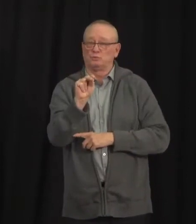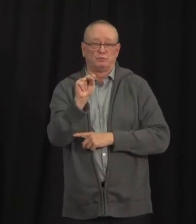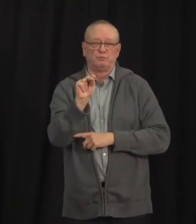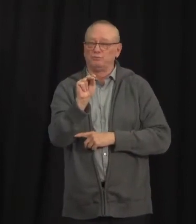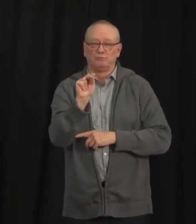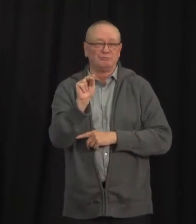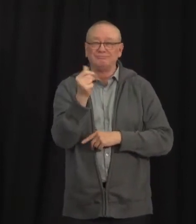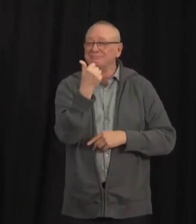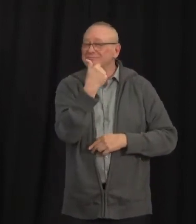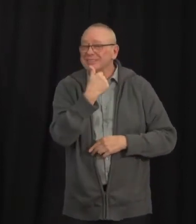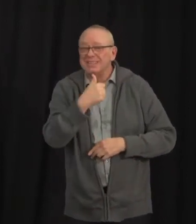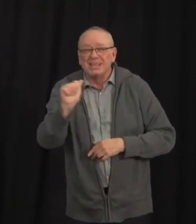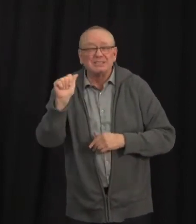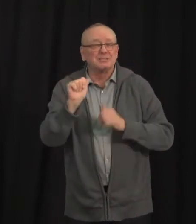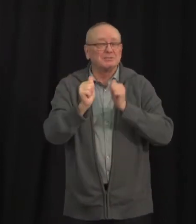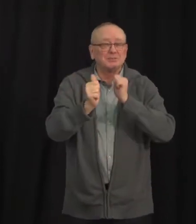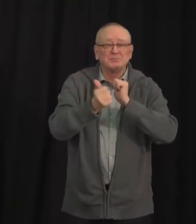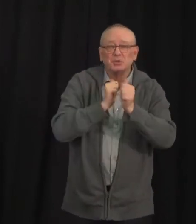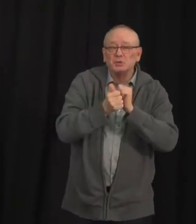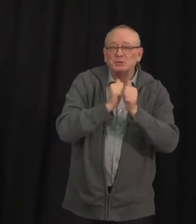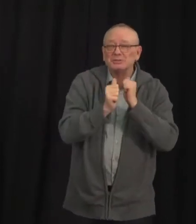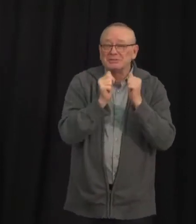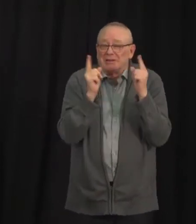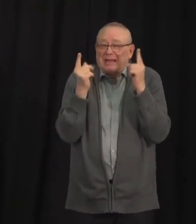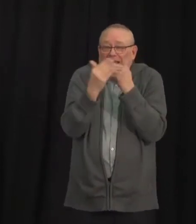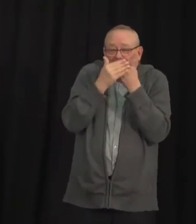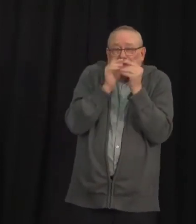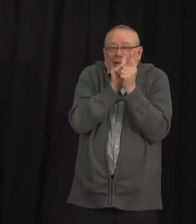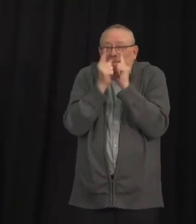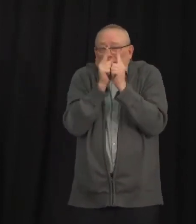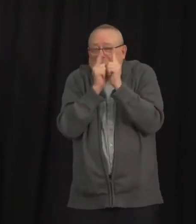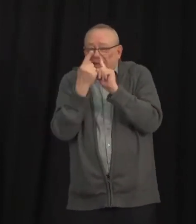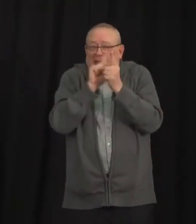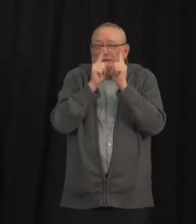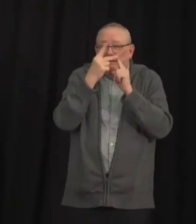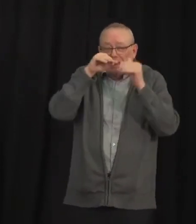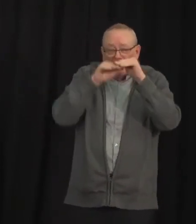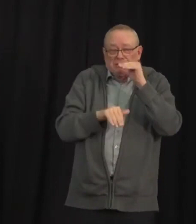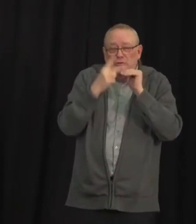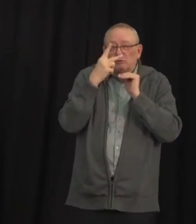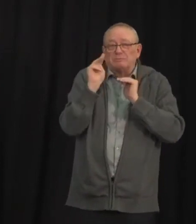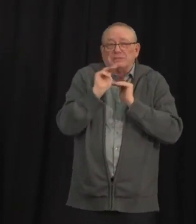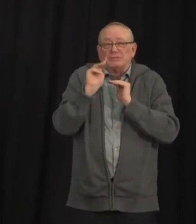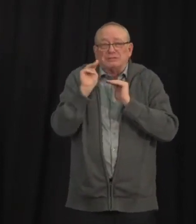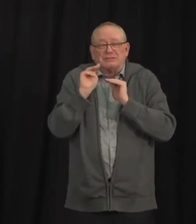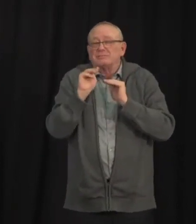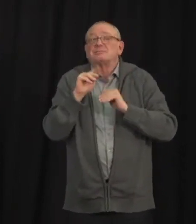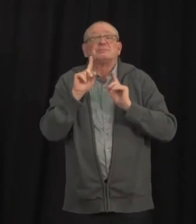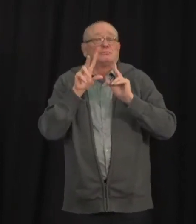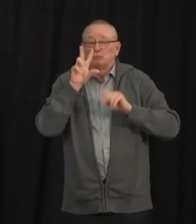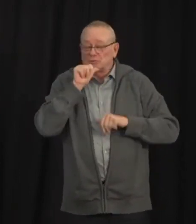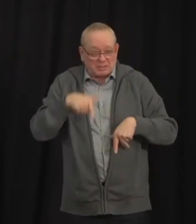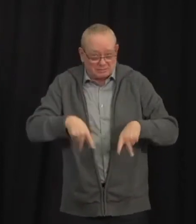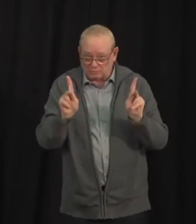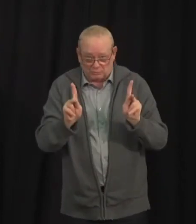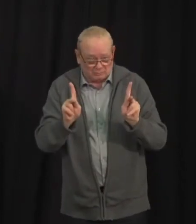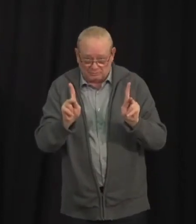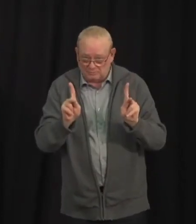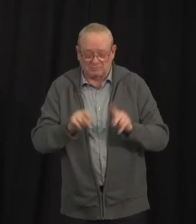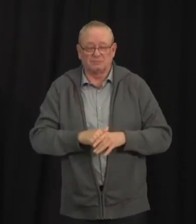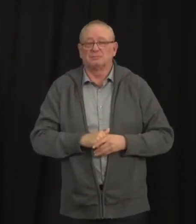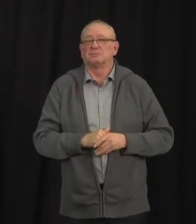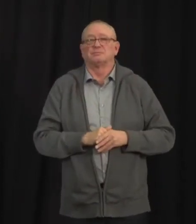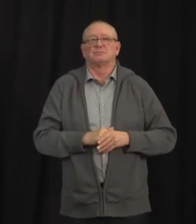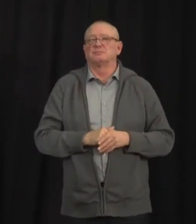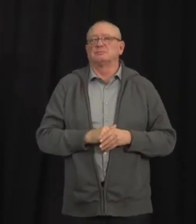not allowed. Skating or other outdoor activities can continue with up to 10 people, but all members of different